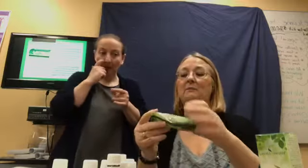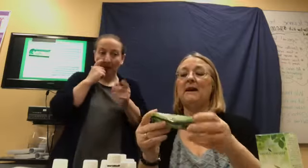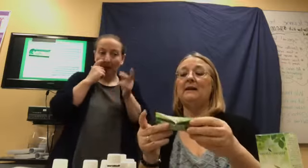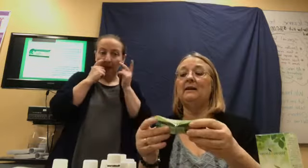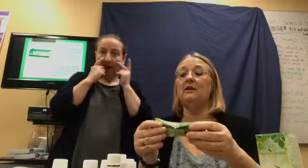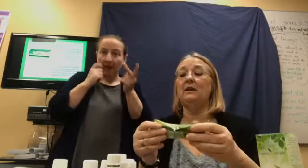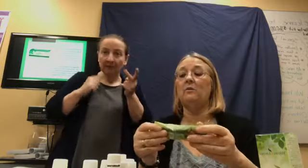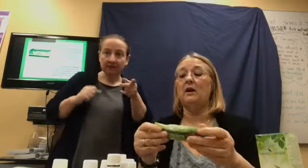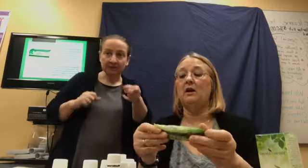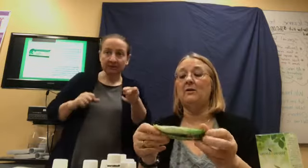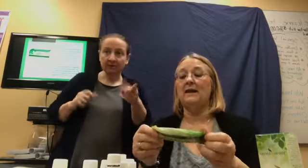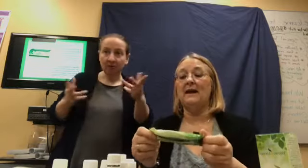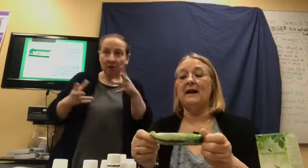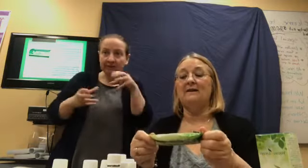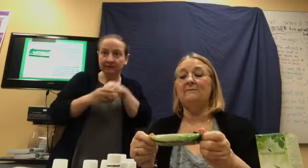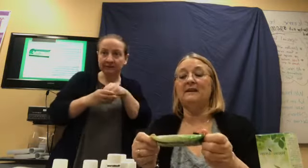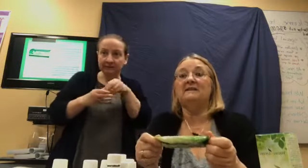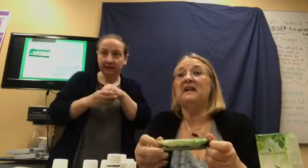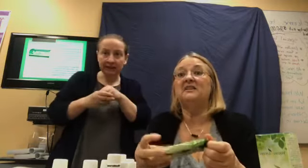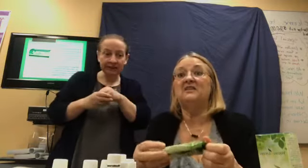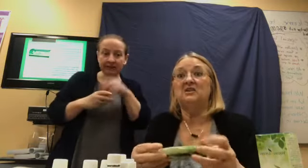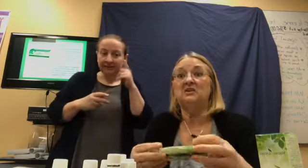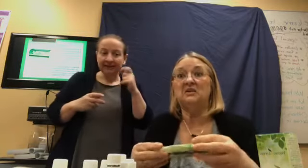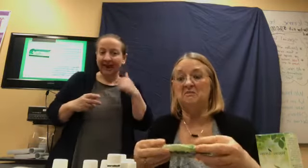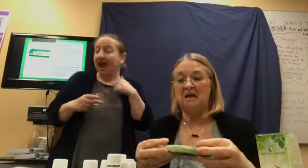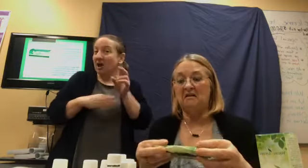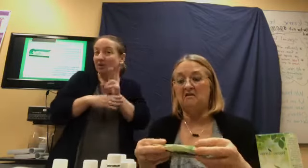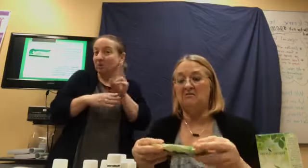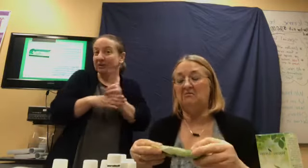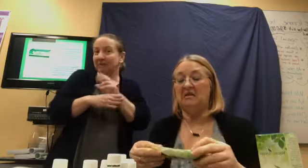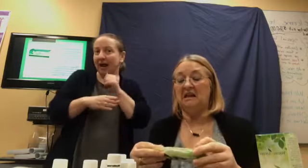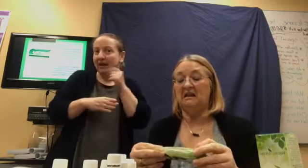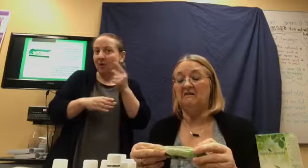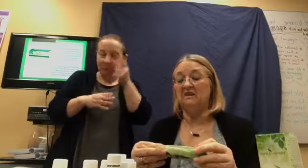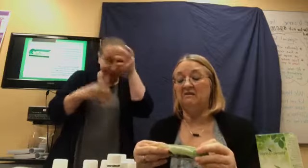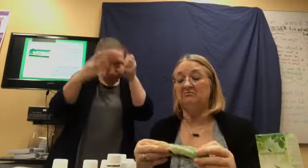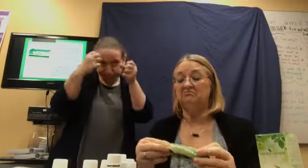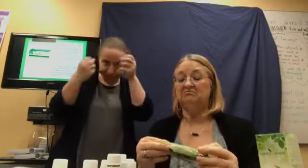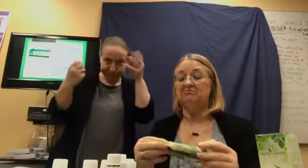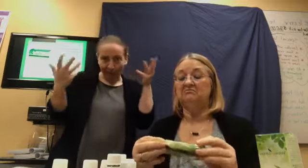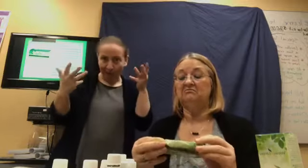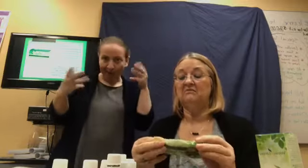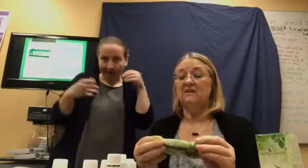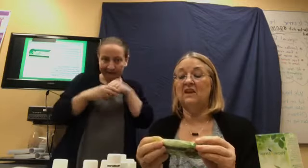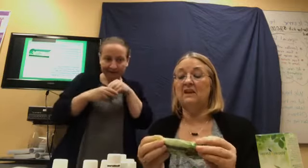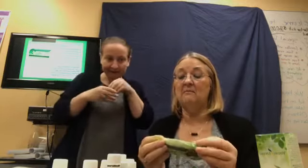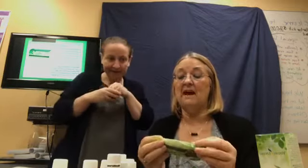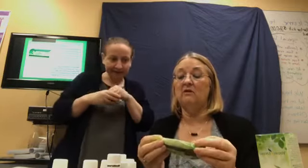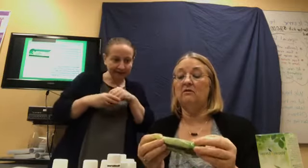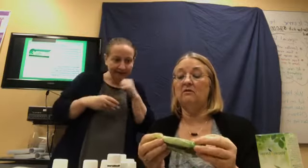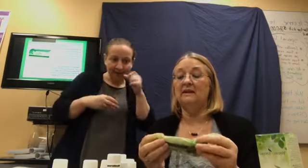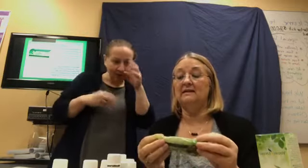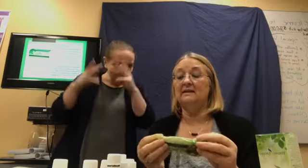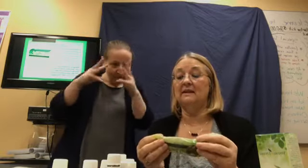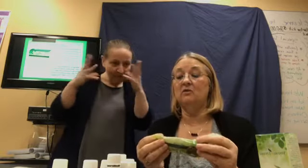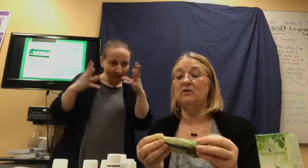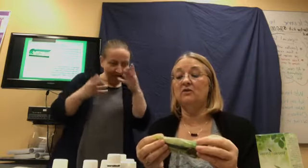back here at what all they have. Because, I just use them. I don't, like, even think about things anymore. So,